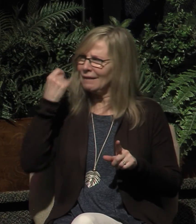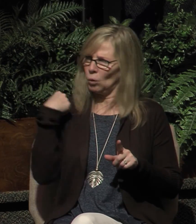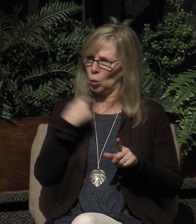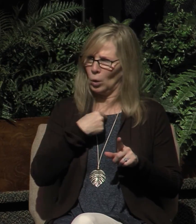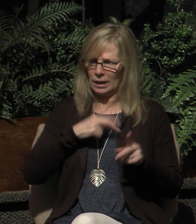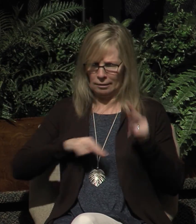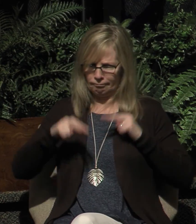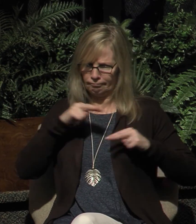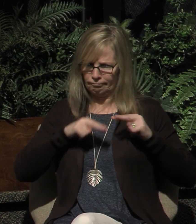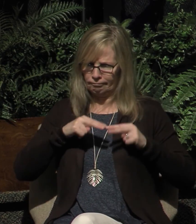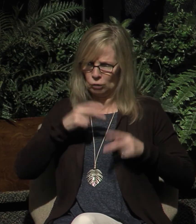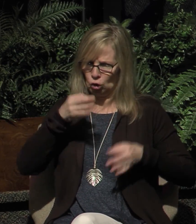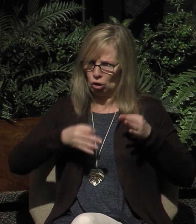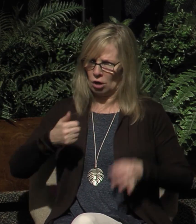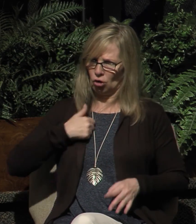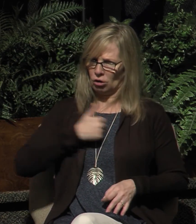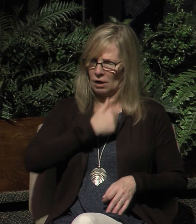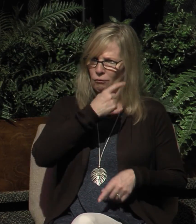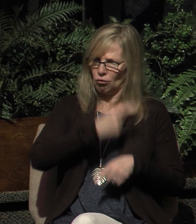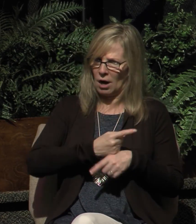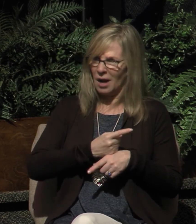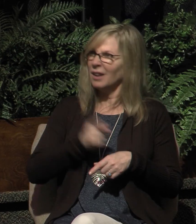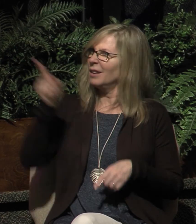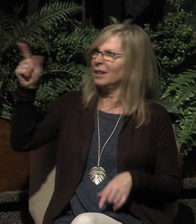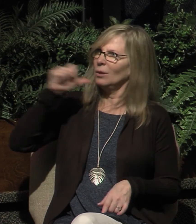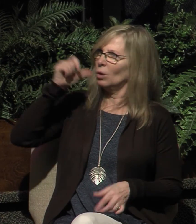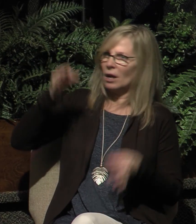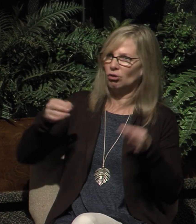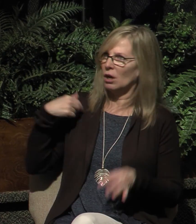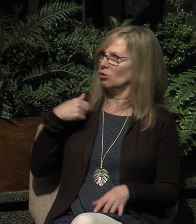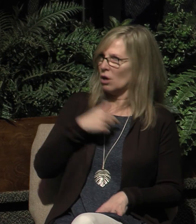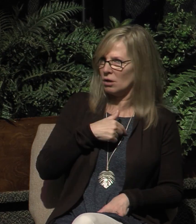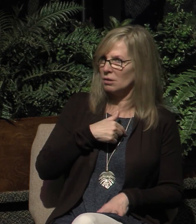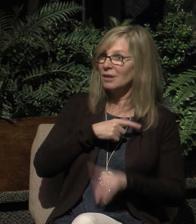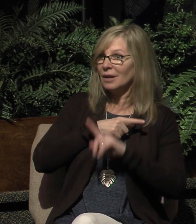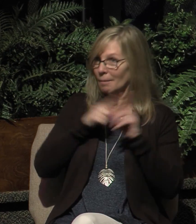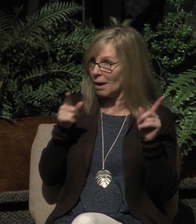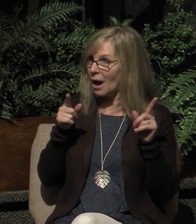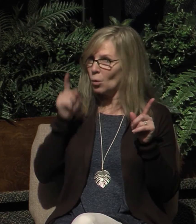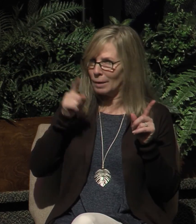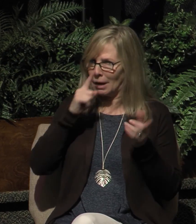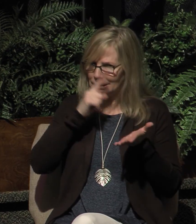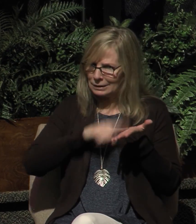but when we are judged we are disciplined by the Lord so that we will not be condemned along with the world